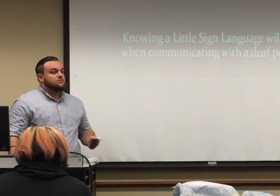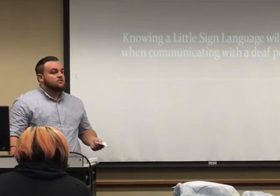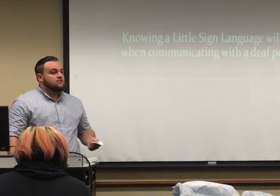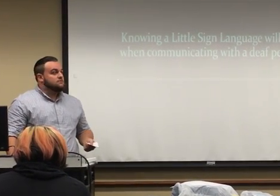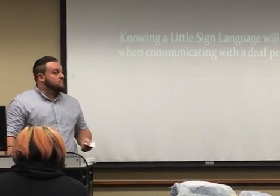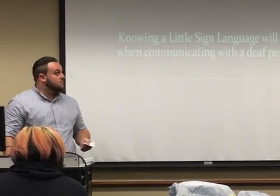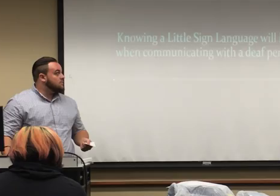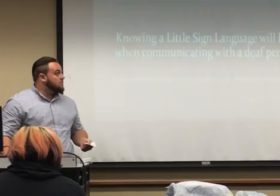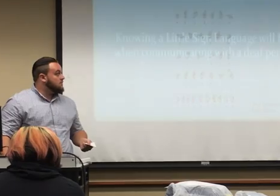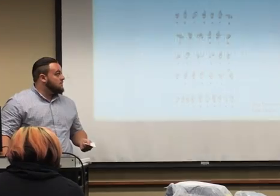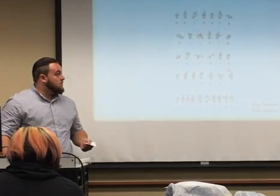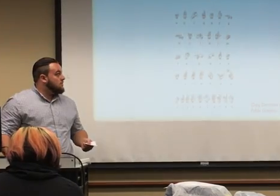you come across them.